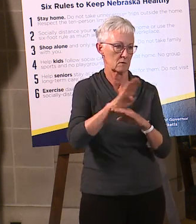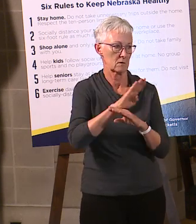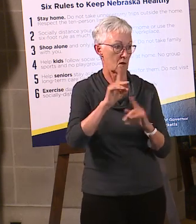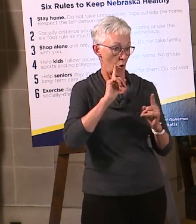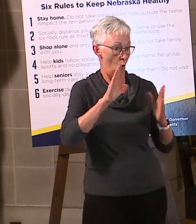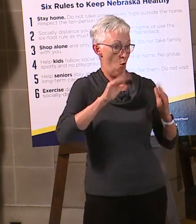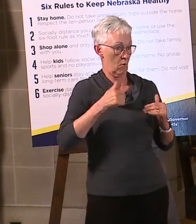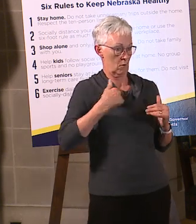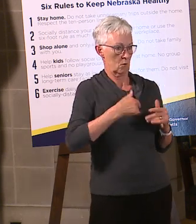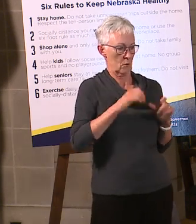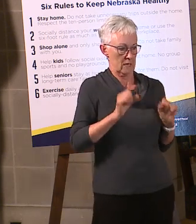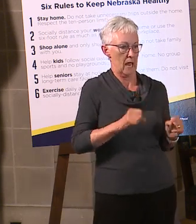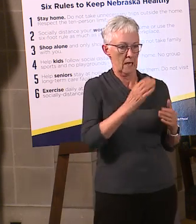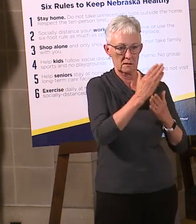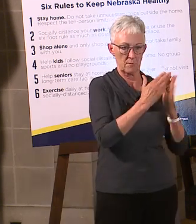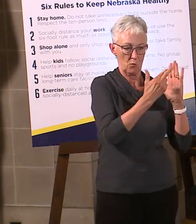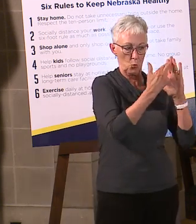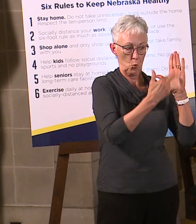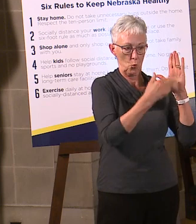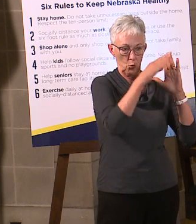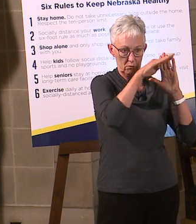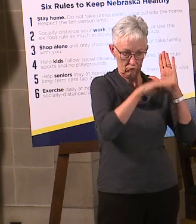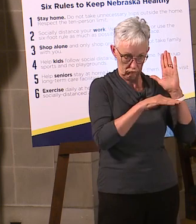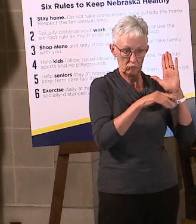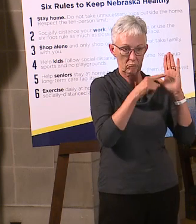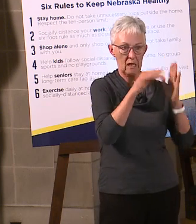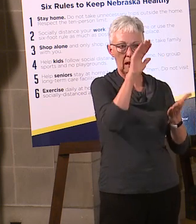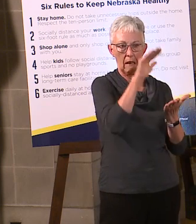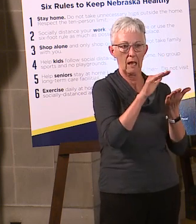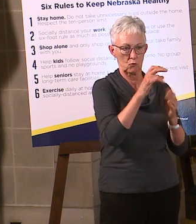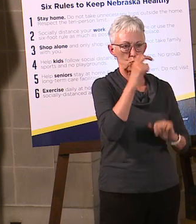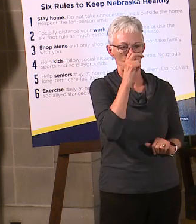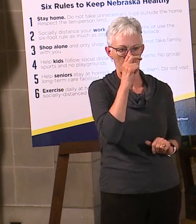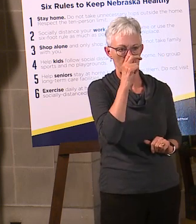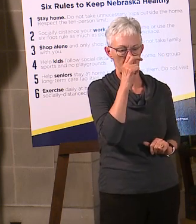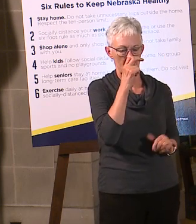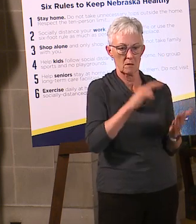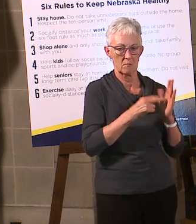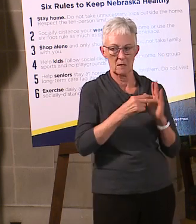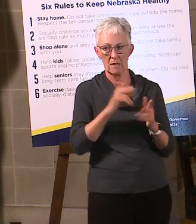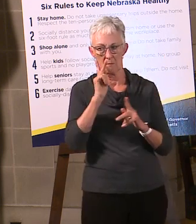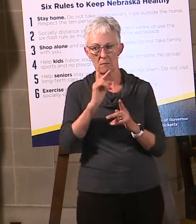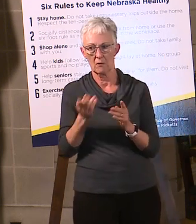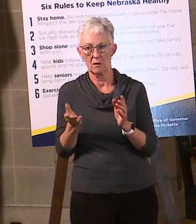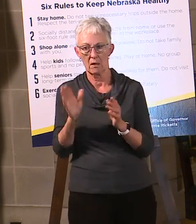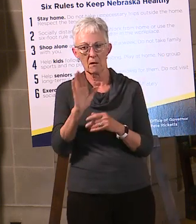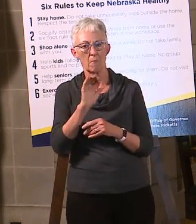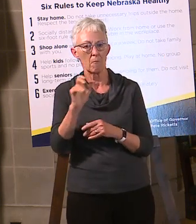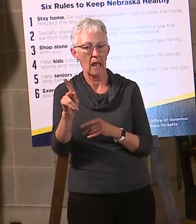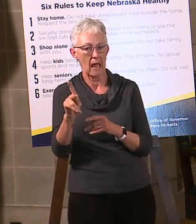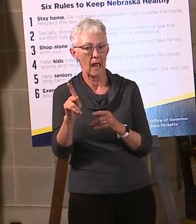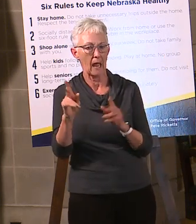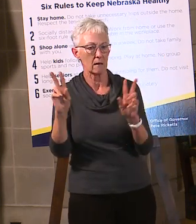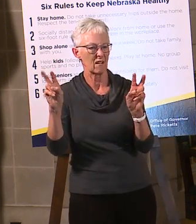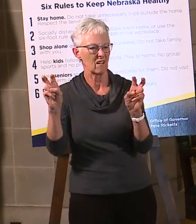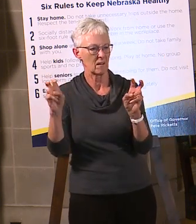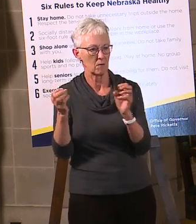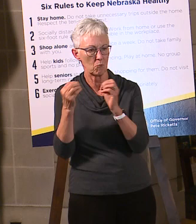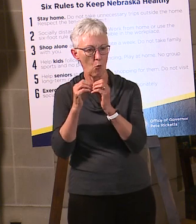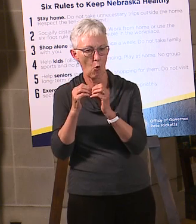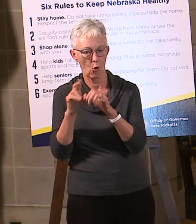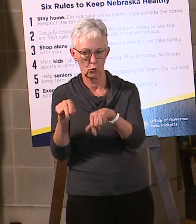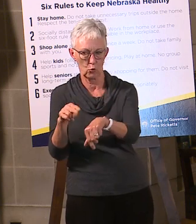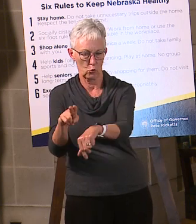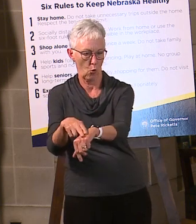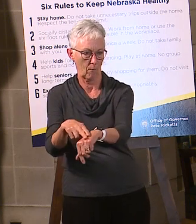and we'll allow people to get back to a more normal life. And that hopefully will be reflected in the survey, but it may be too soon for that survey